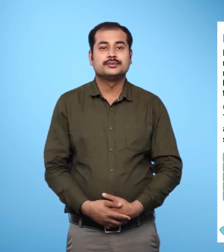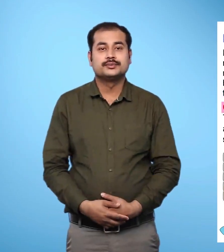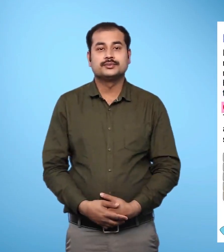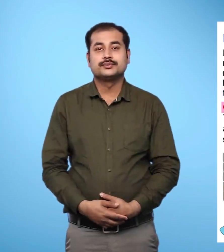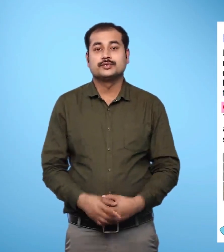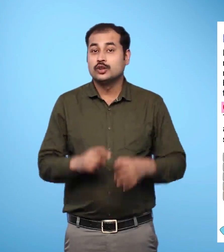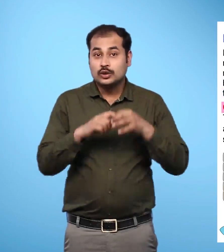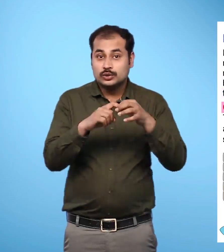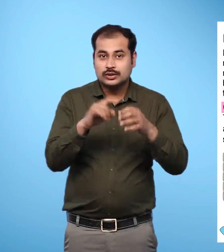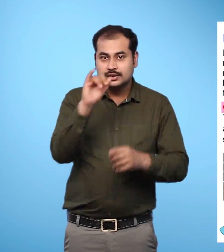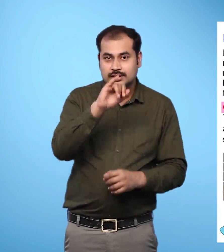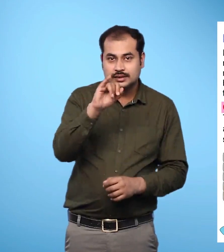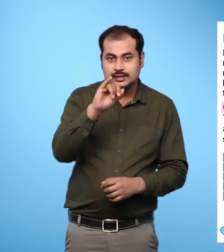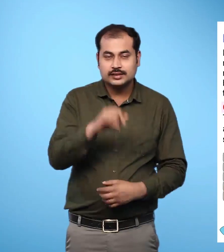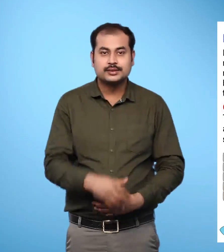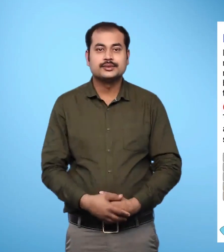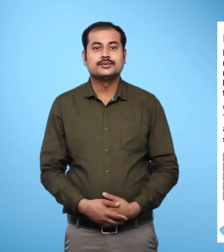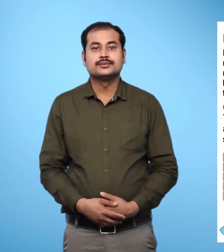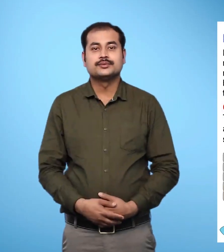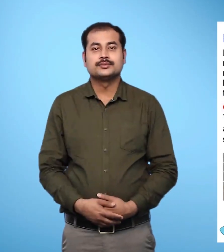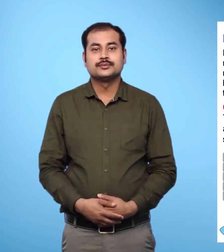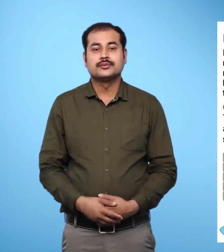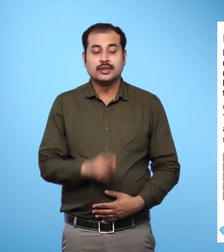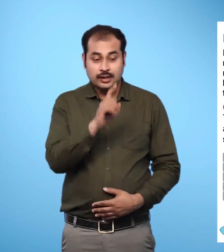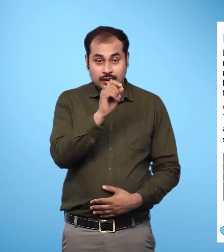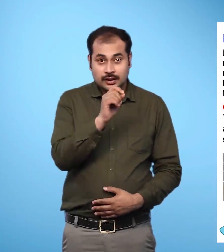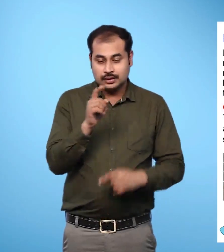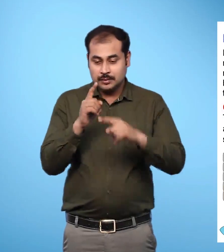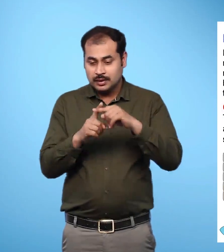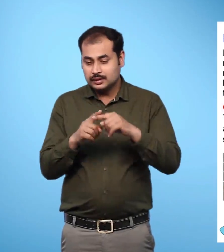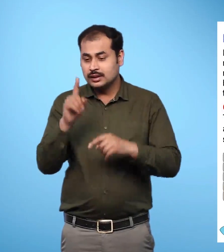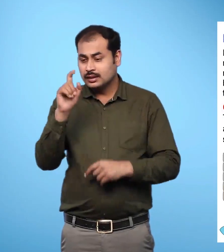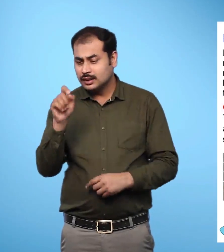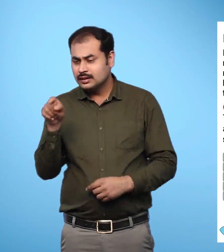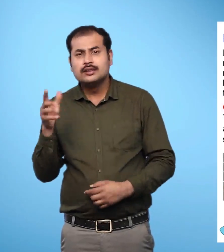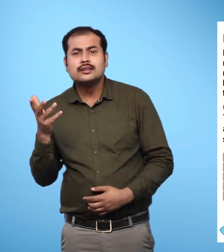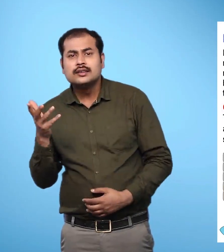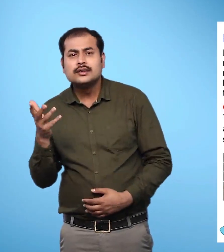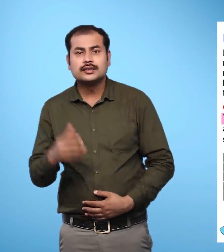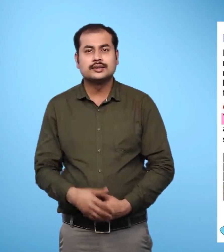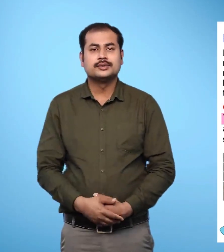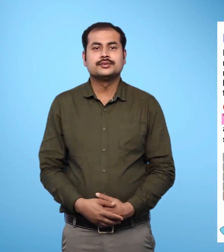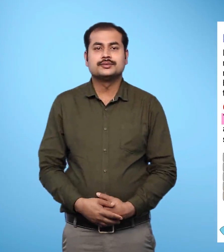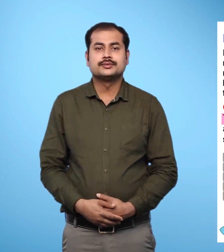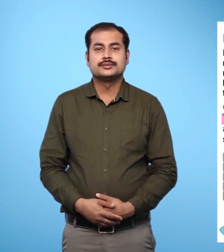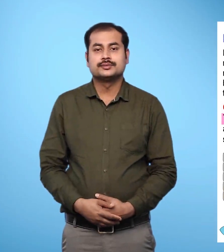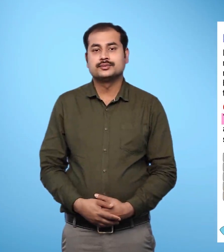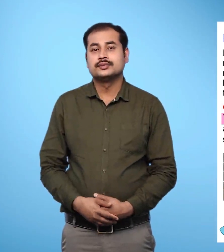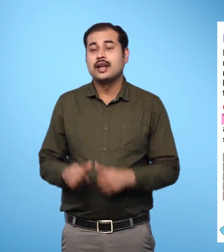Question 6 What is 10 plus 10? This question is